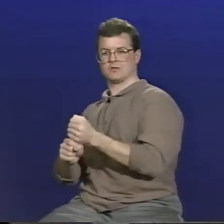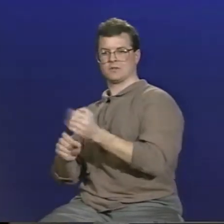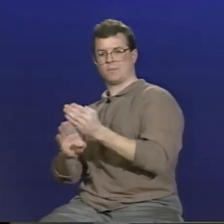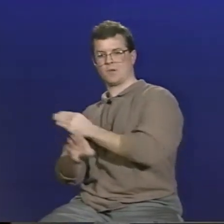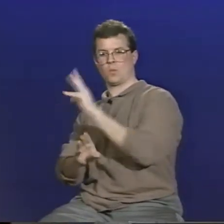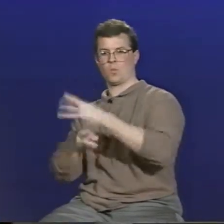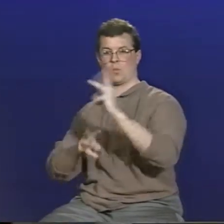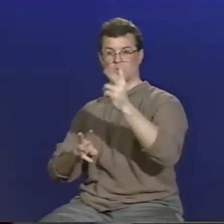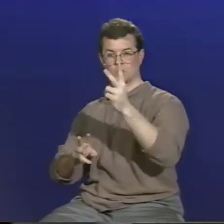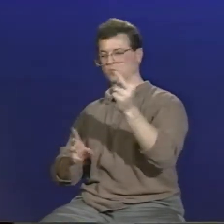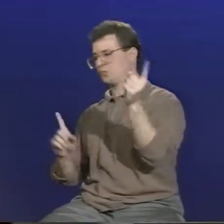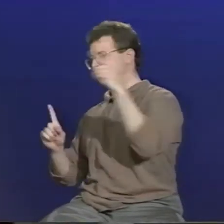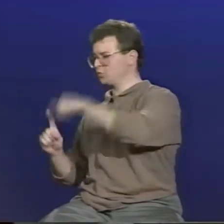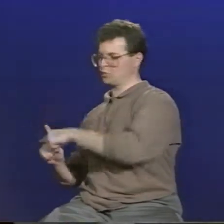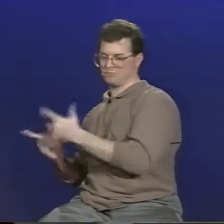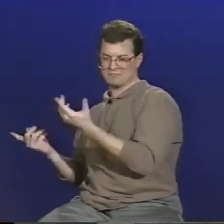50 years preceding World War II,